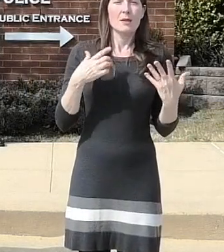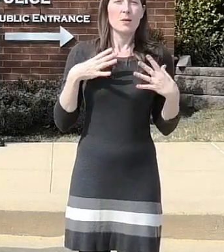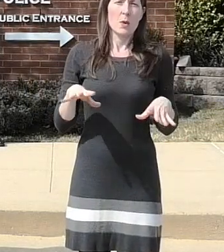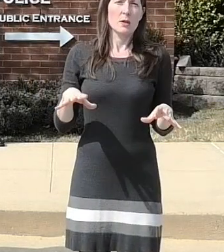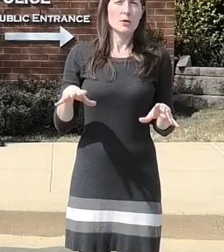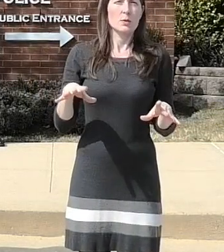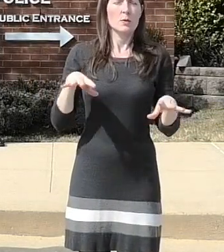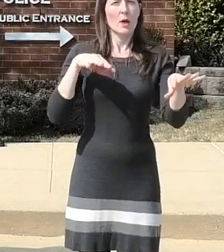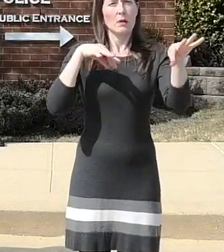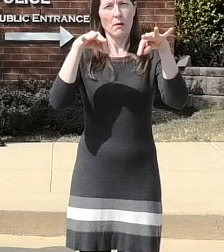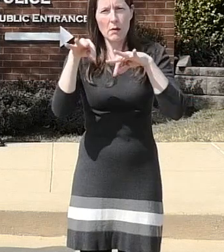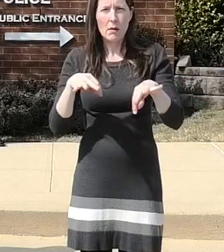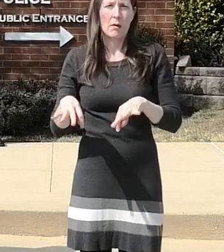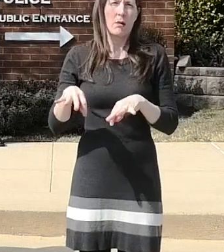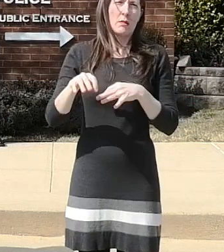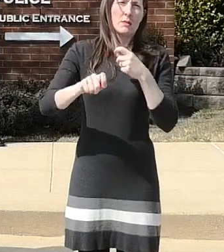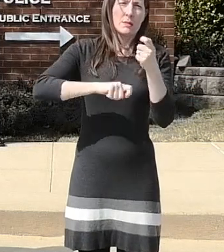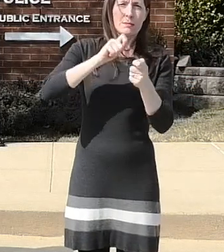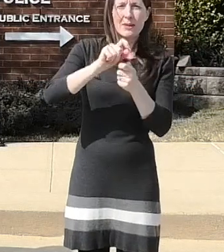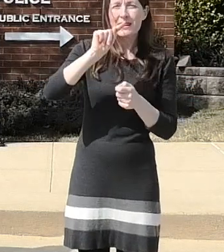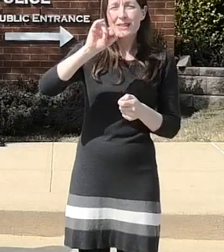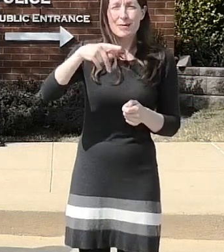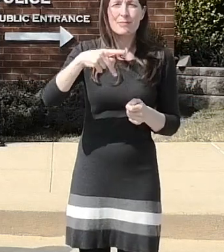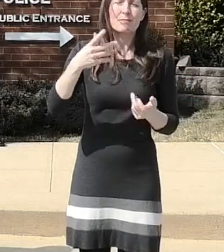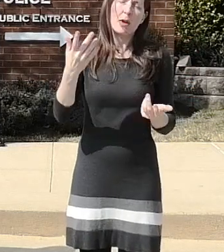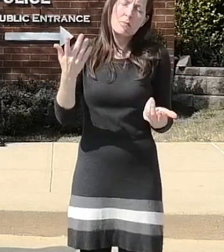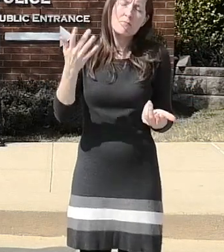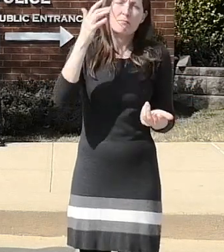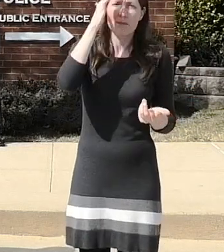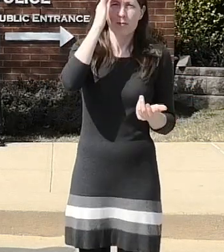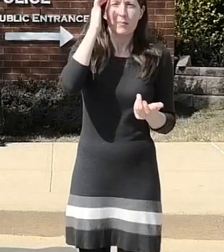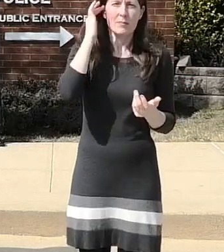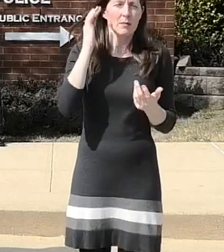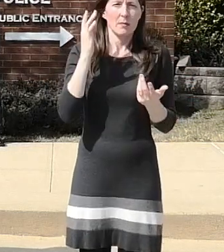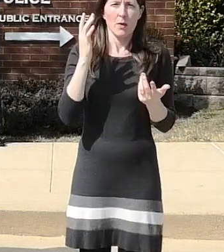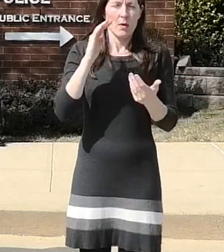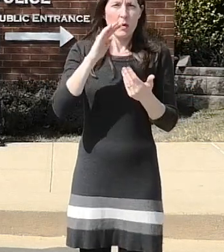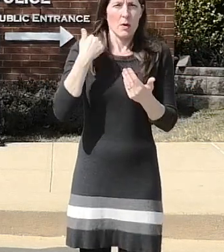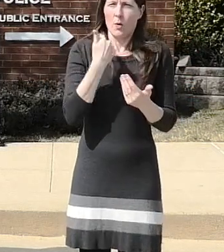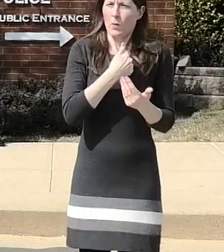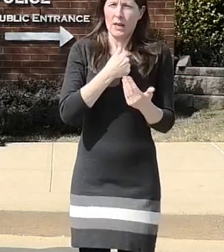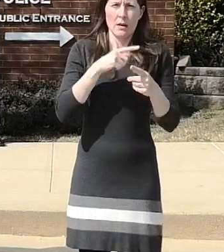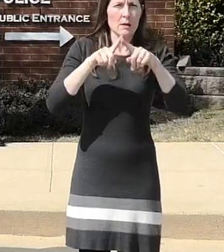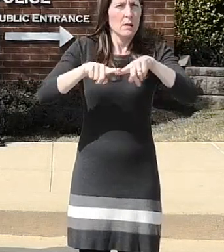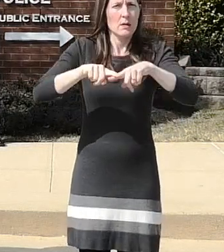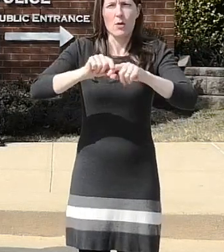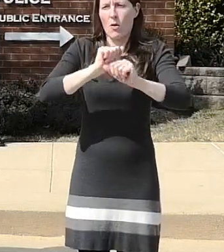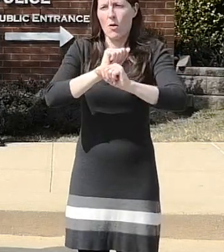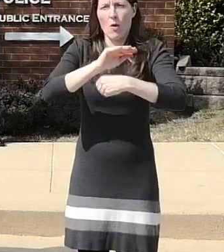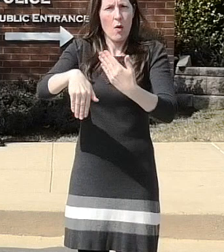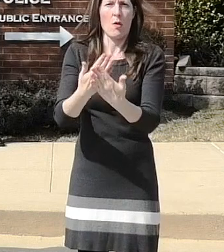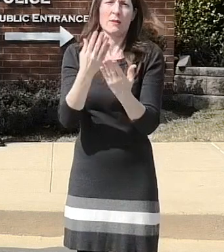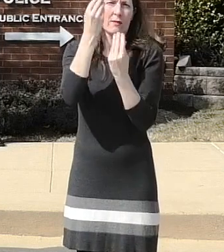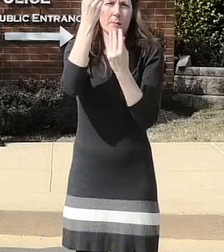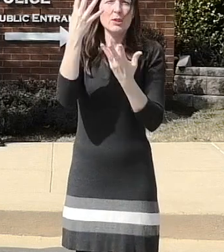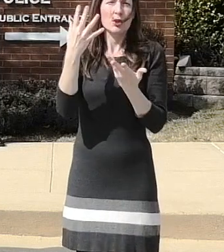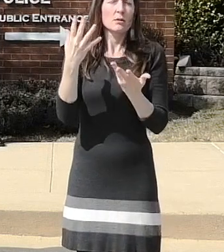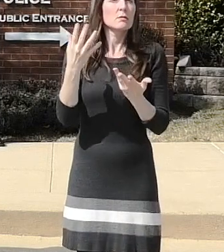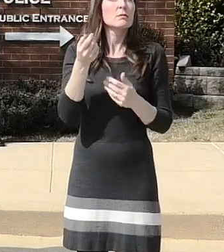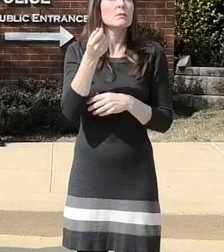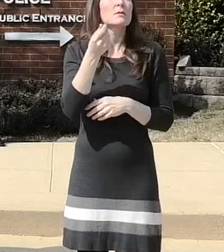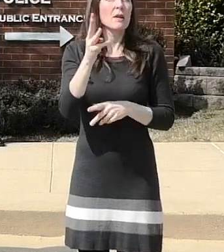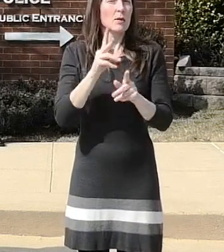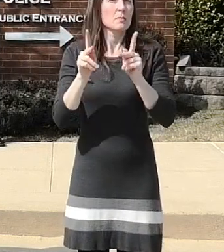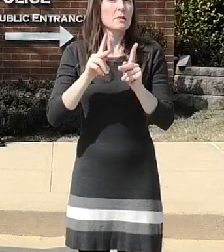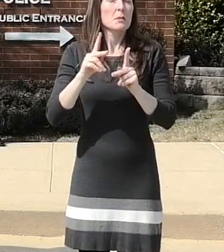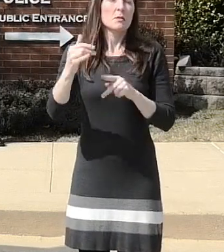this case but um there's no no information will hurt we did follow up on a number of leads um specifically